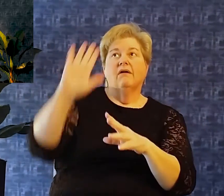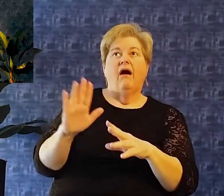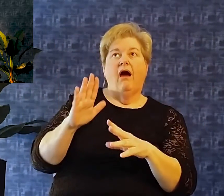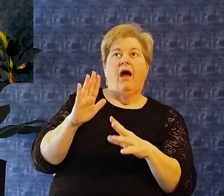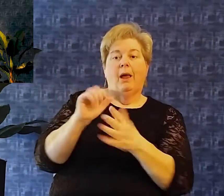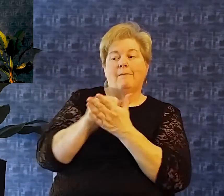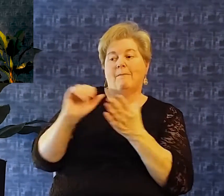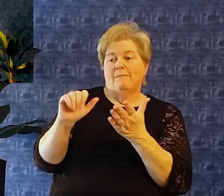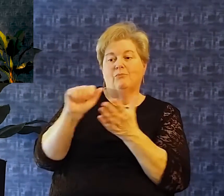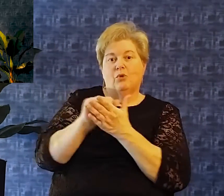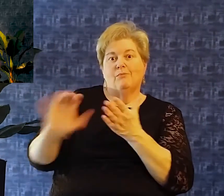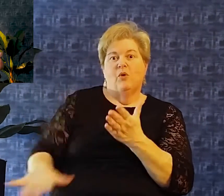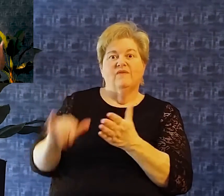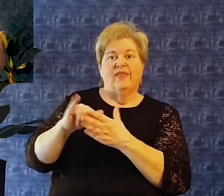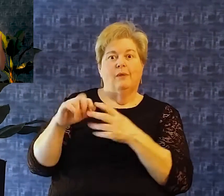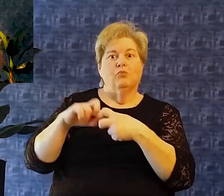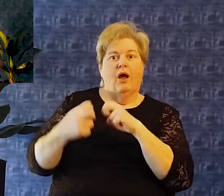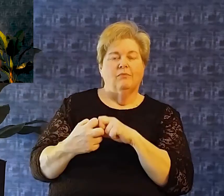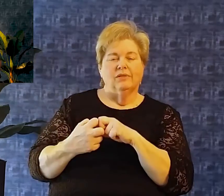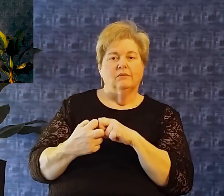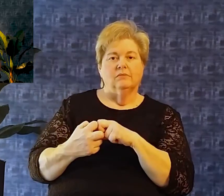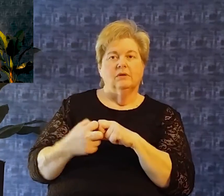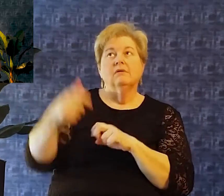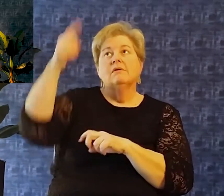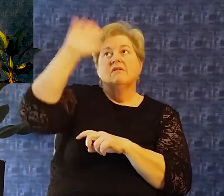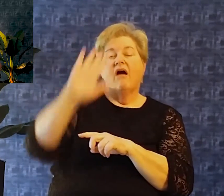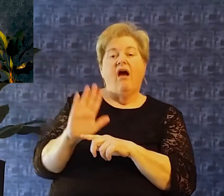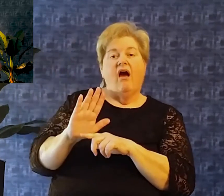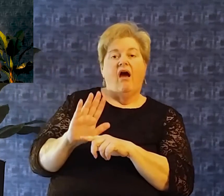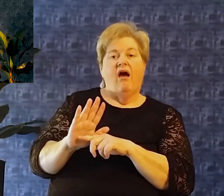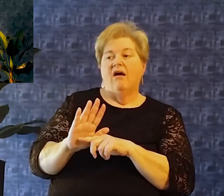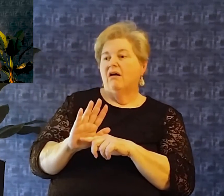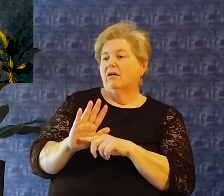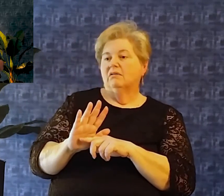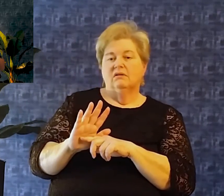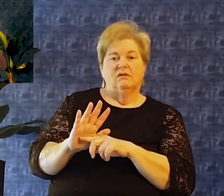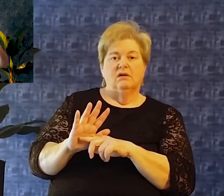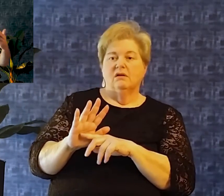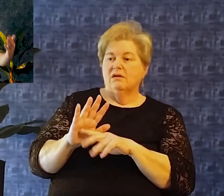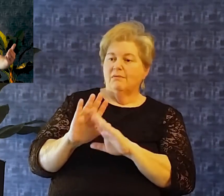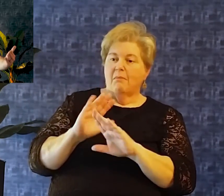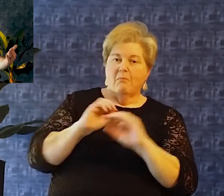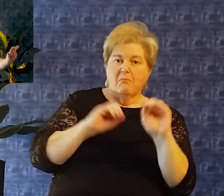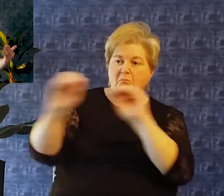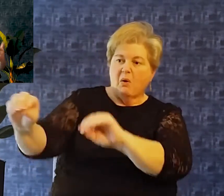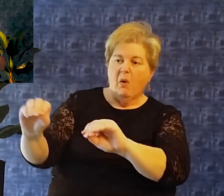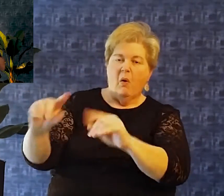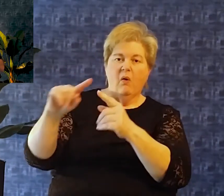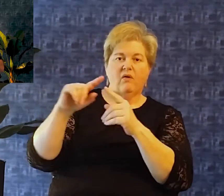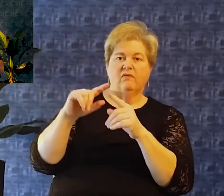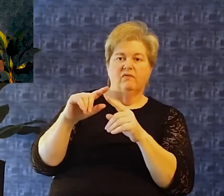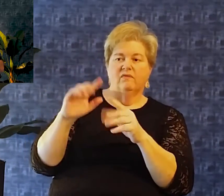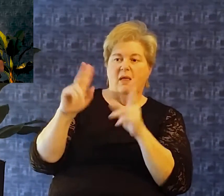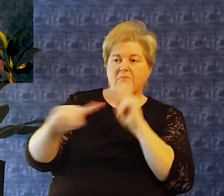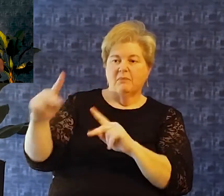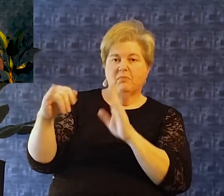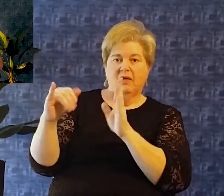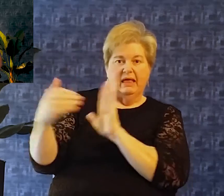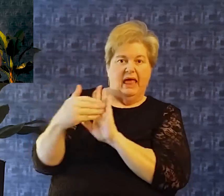God get me out of this situation Lord deliver me from my accusers lord deliver me from